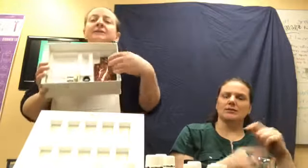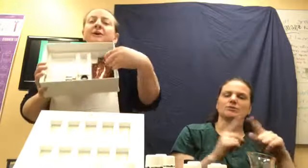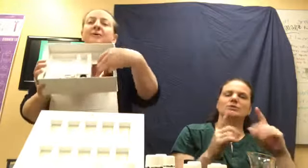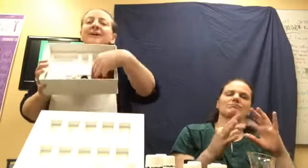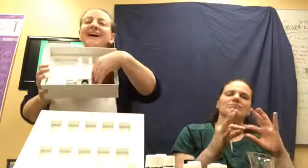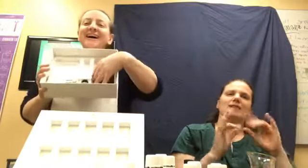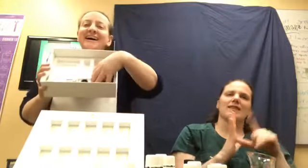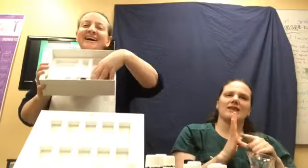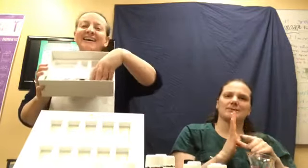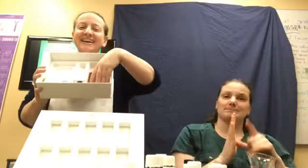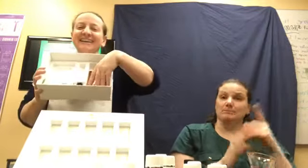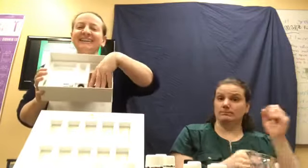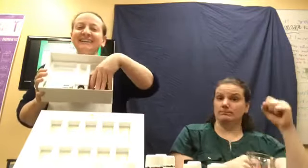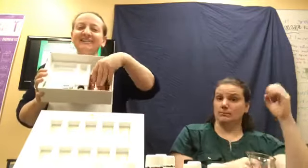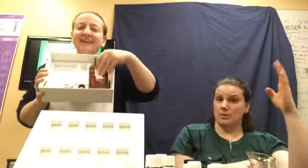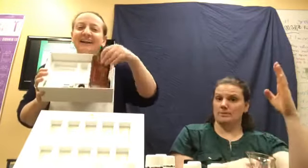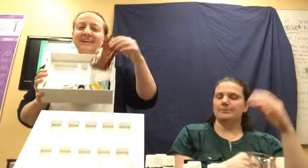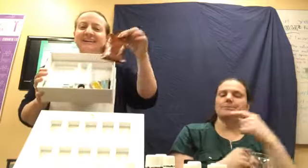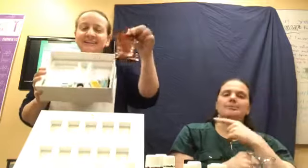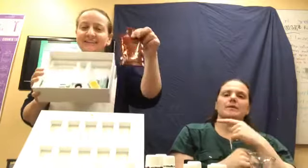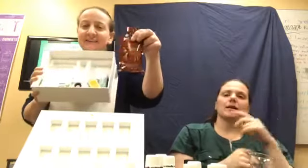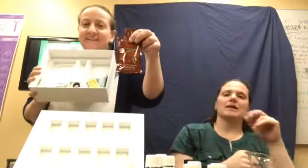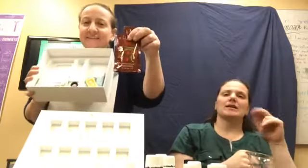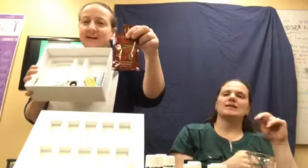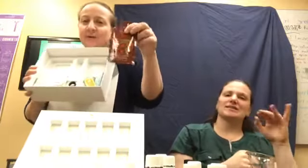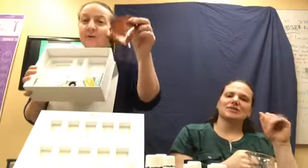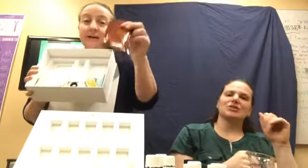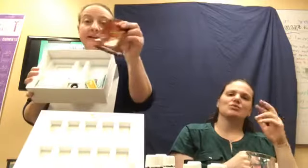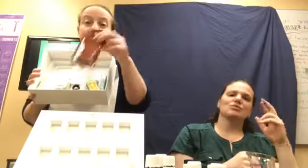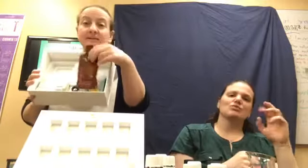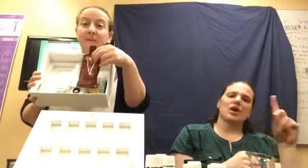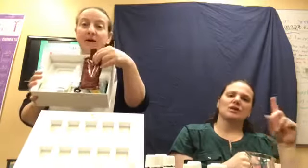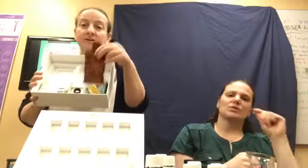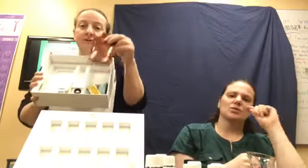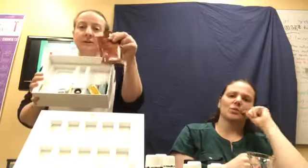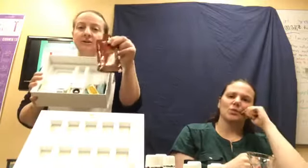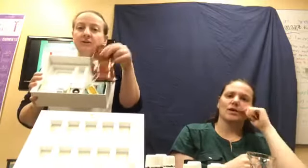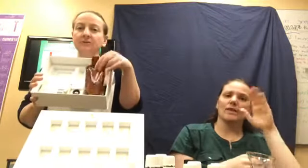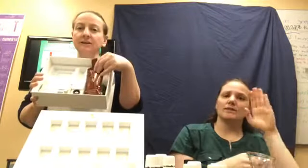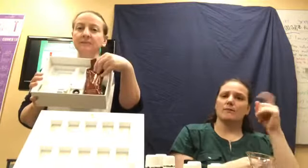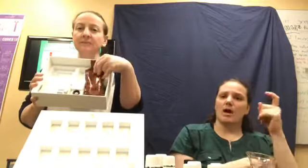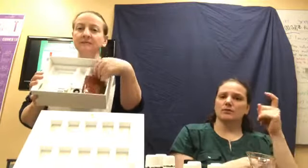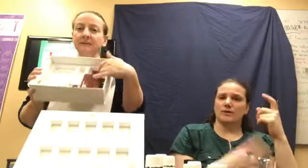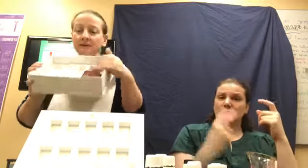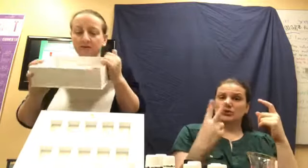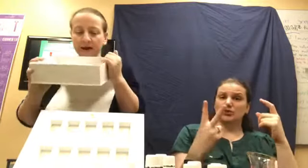So, uh, Ningxia Red is very cool. In this box, you get two samples of Ningxia Red